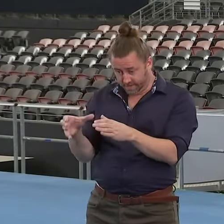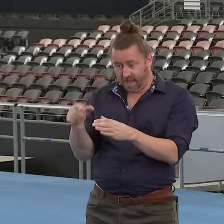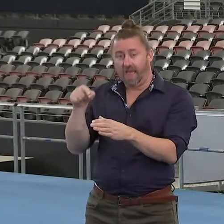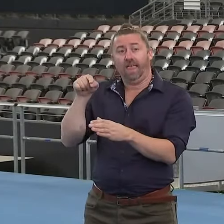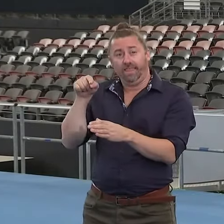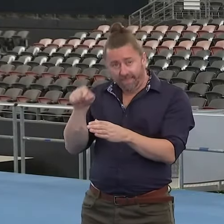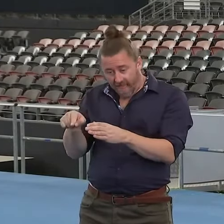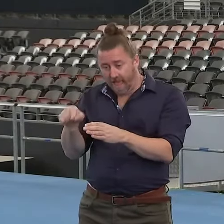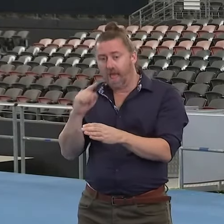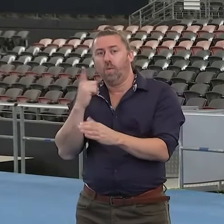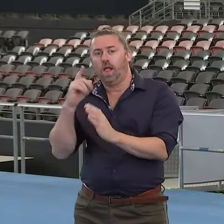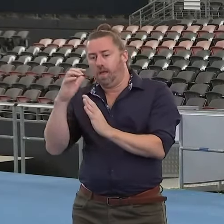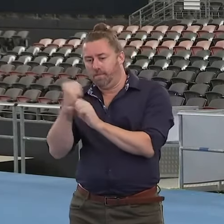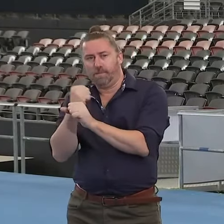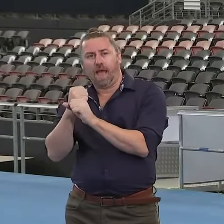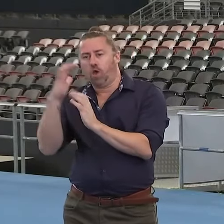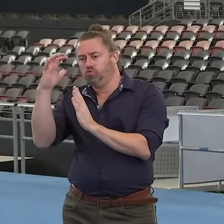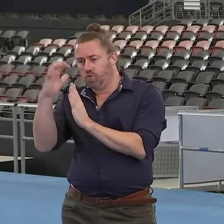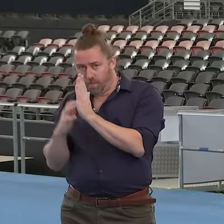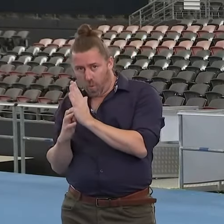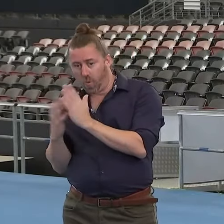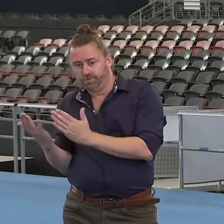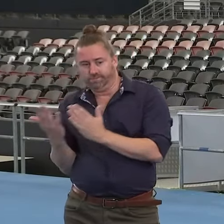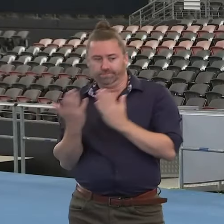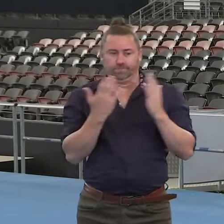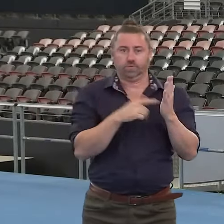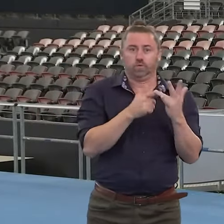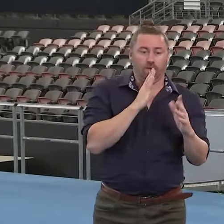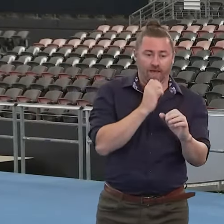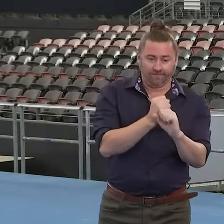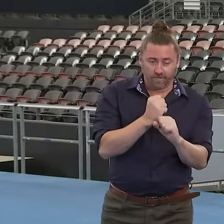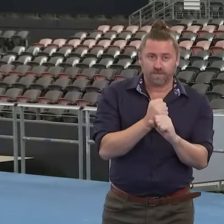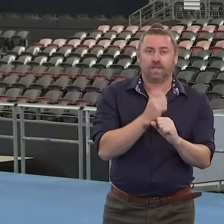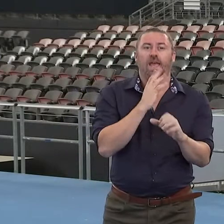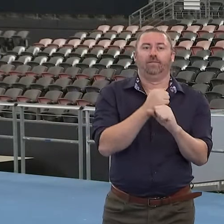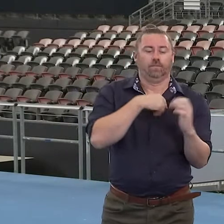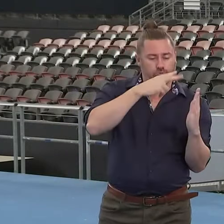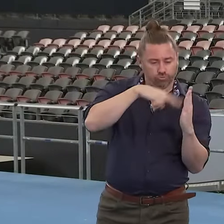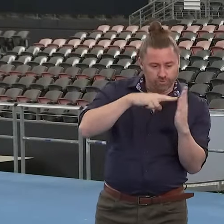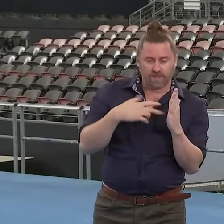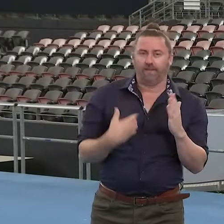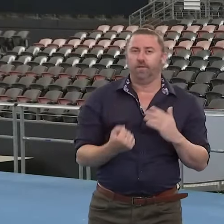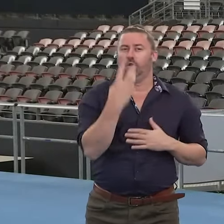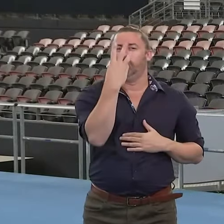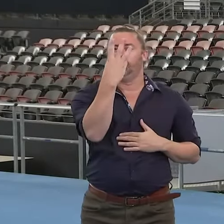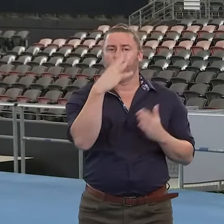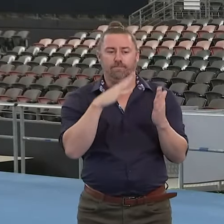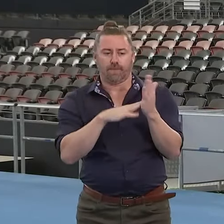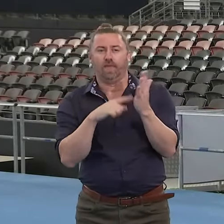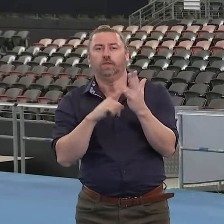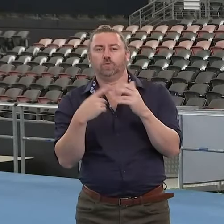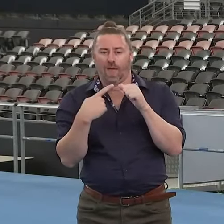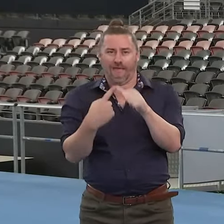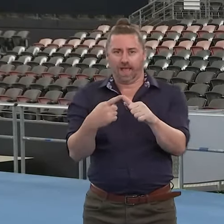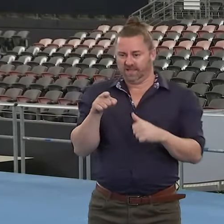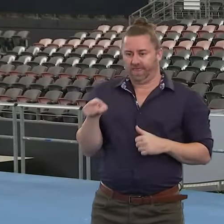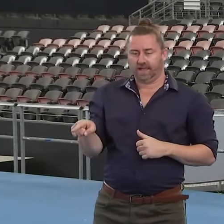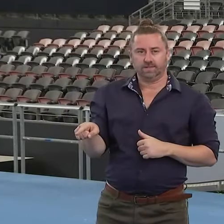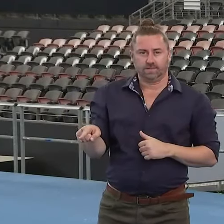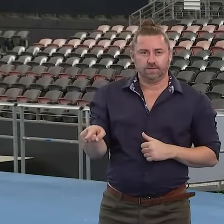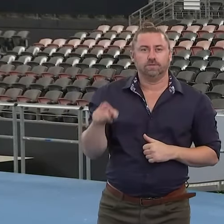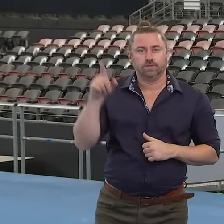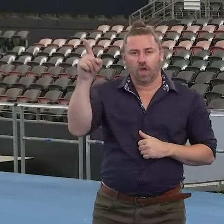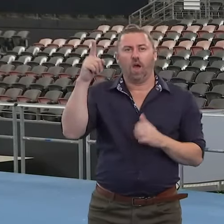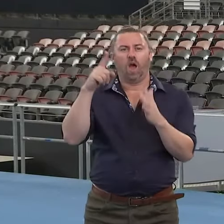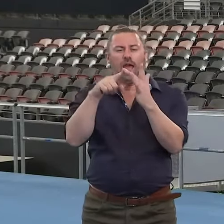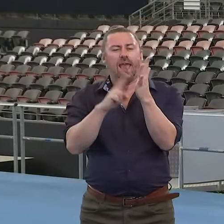government has three months to then respond to that report. There has been a thorough review which the integrity commission actually put in a submission to